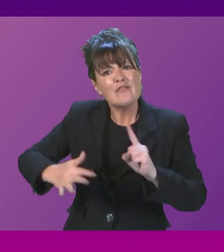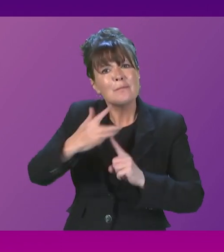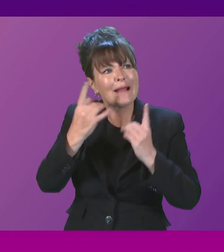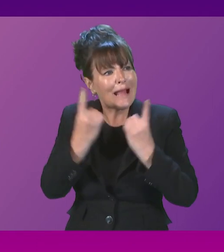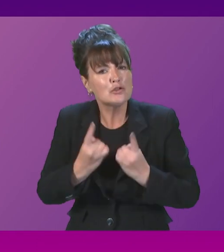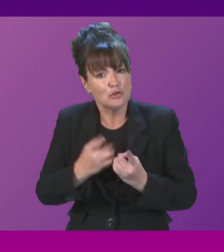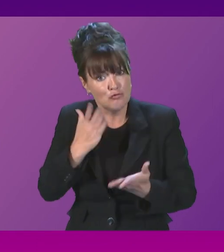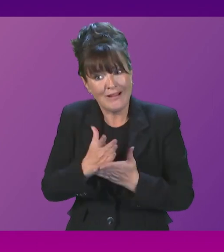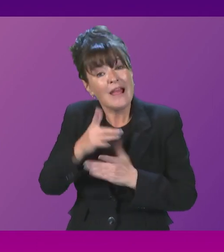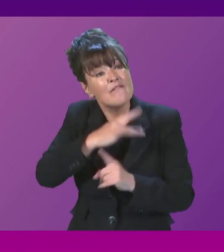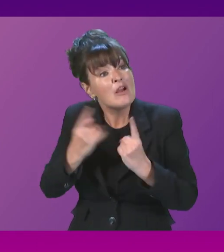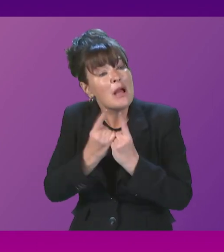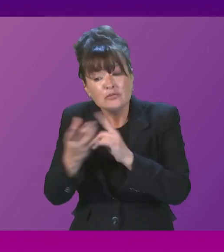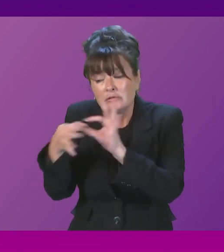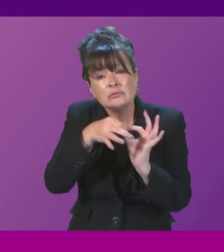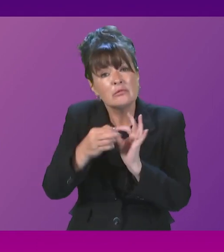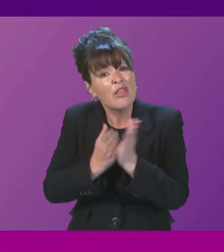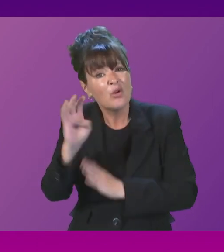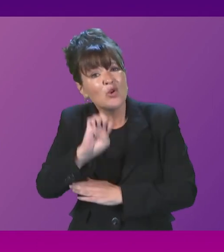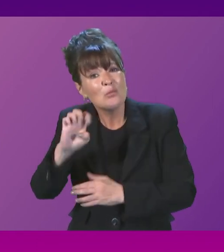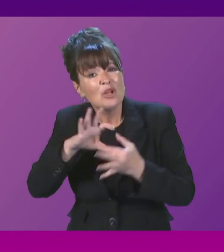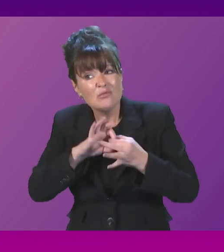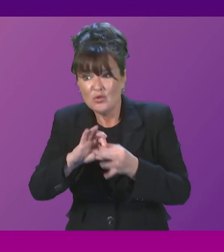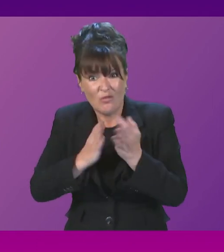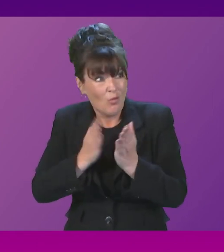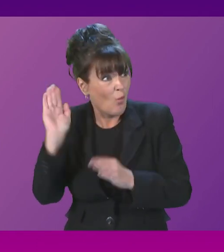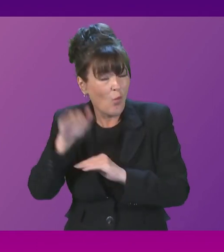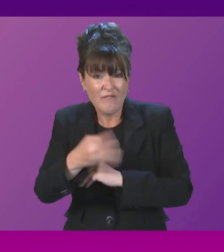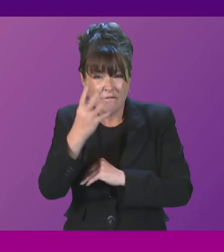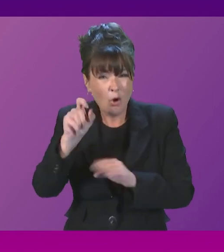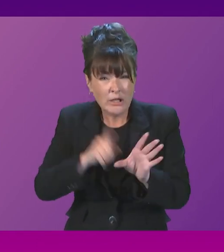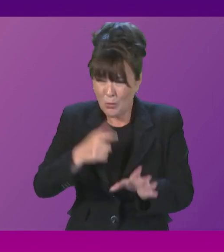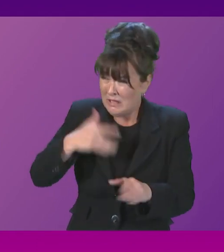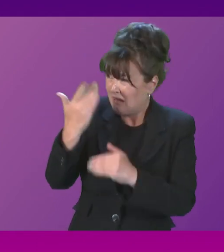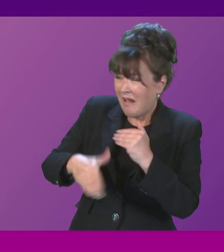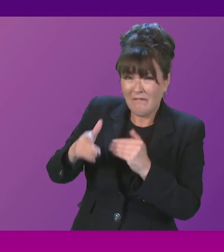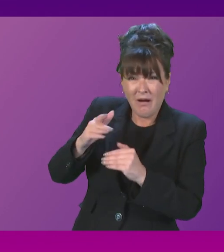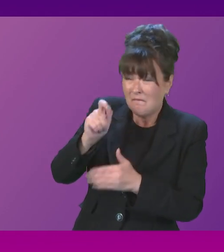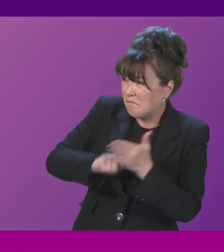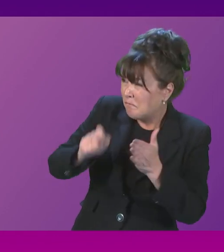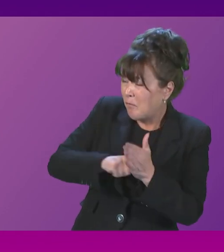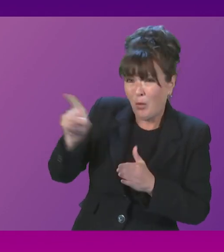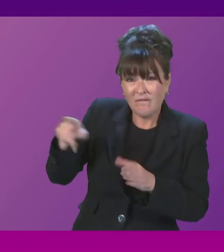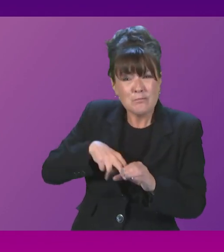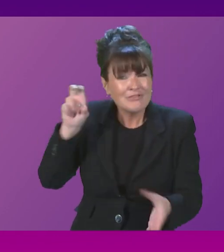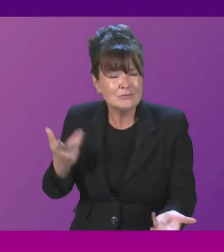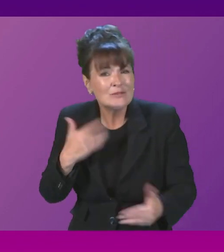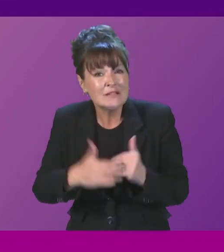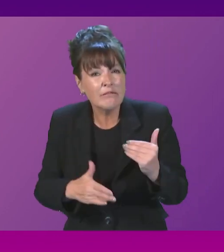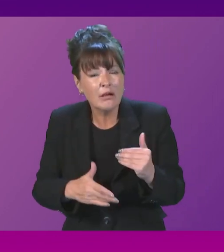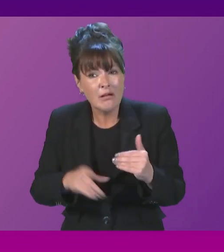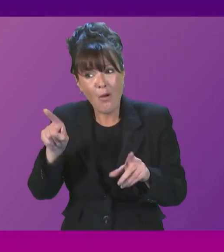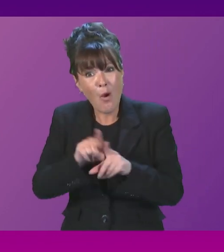for Brexit. We did not vote for this catastrophic UK Government or their malicious and deeply damaging attacks on nature. The